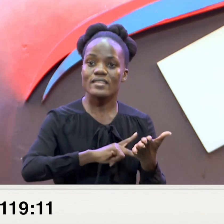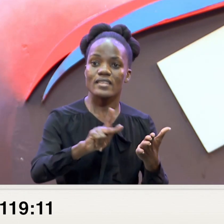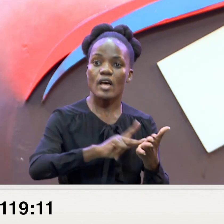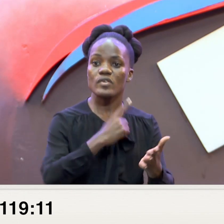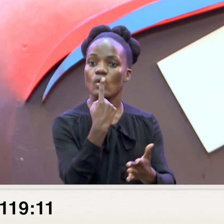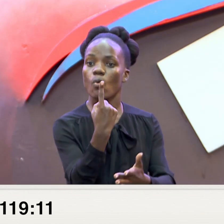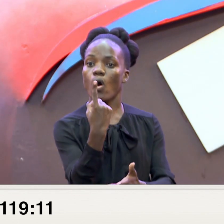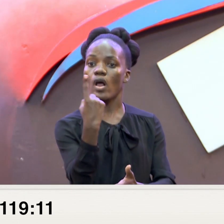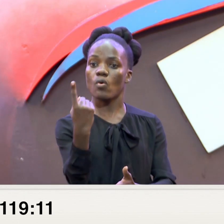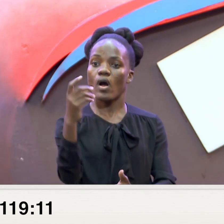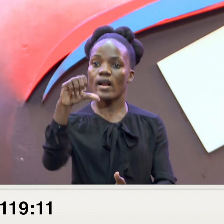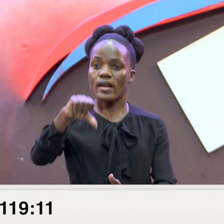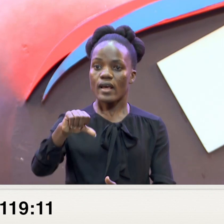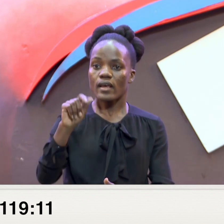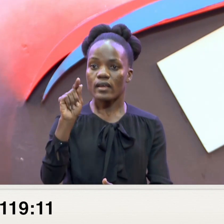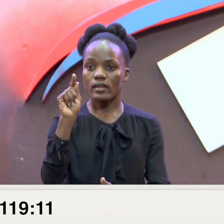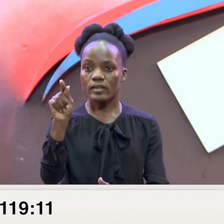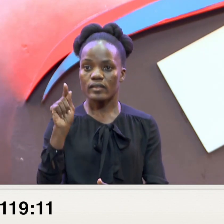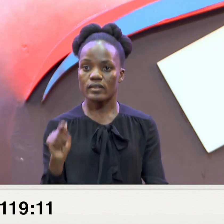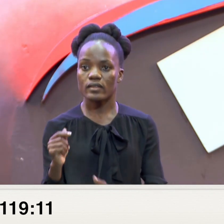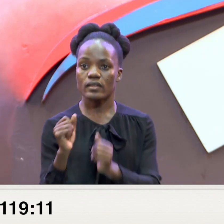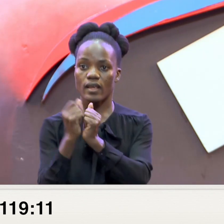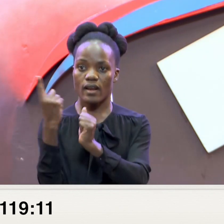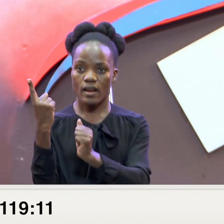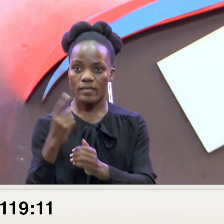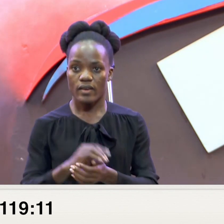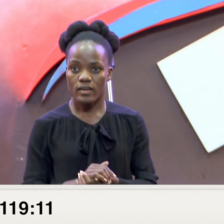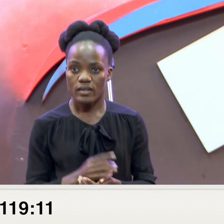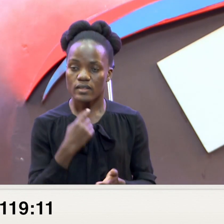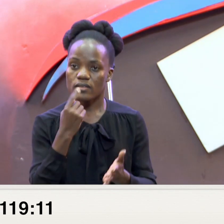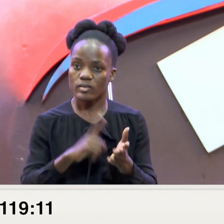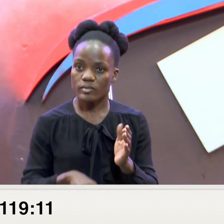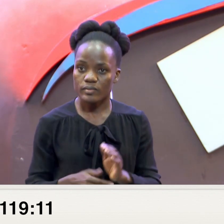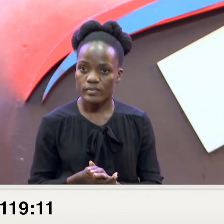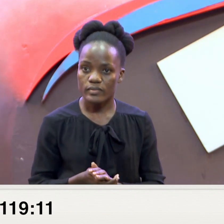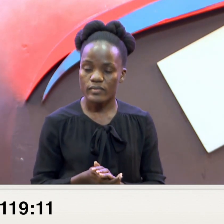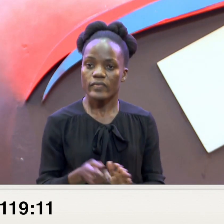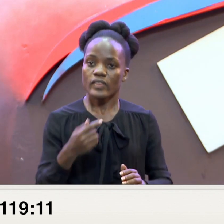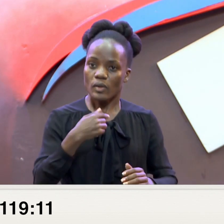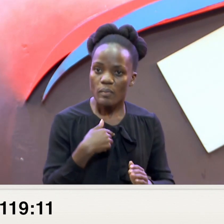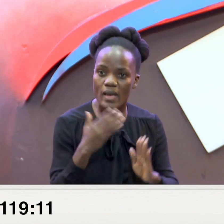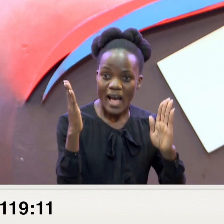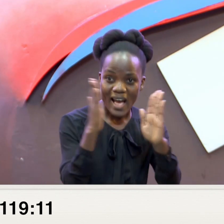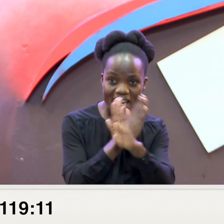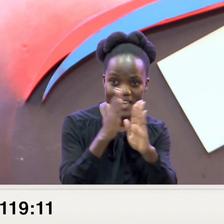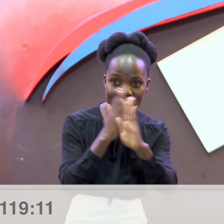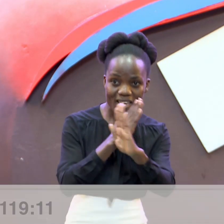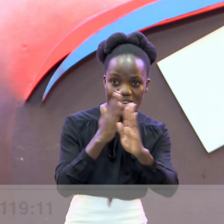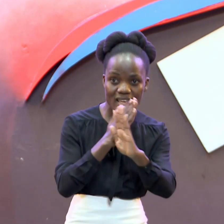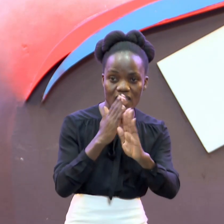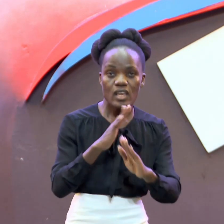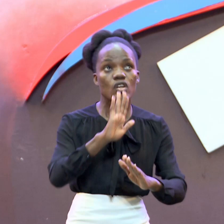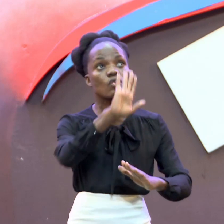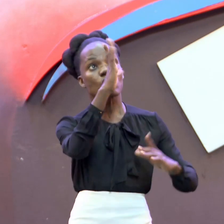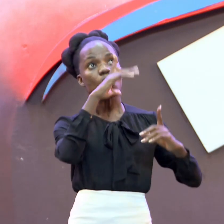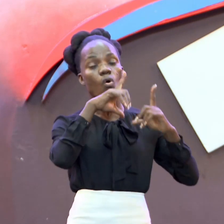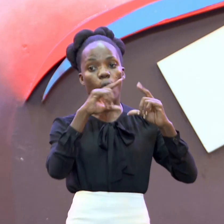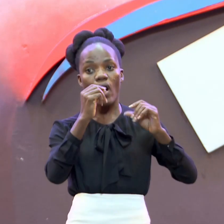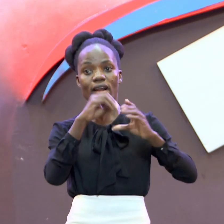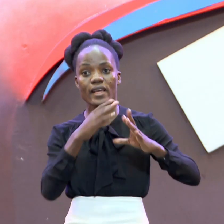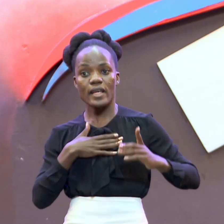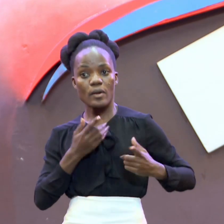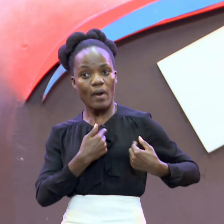119 Verses 11 He says I have hidden Your word In my heart